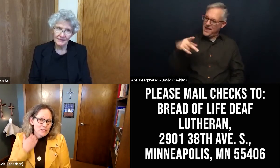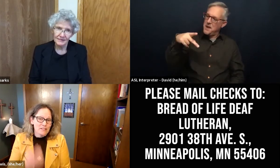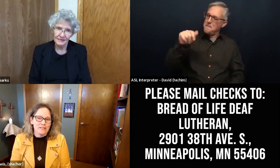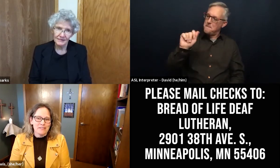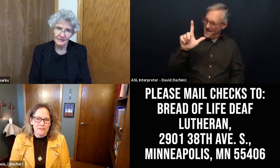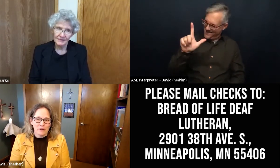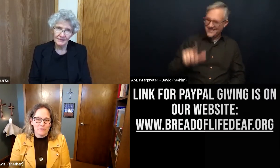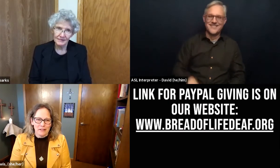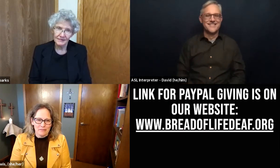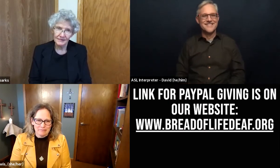to Bread of Life.